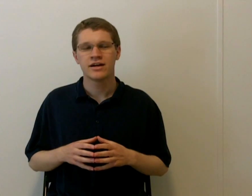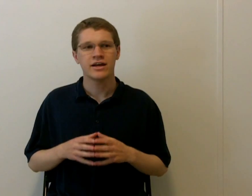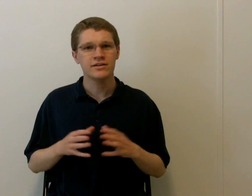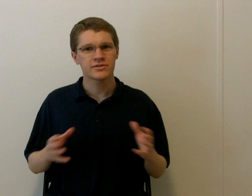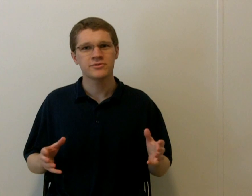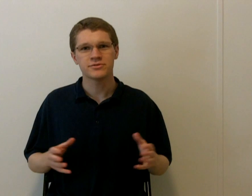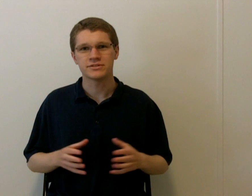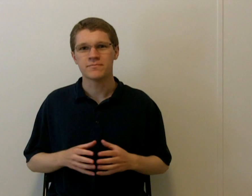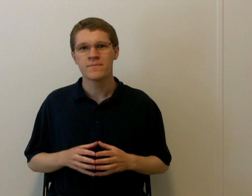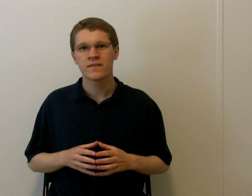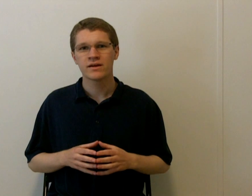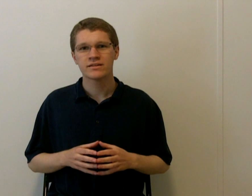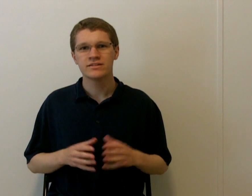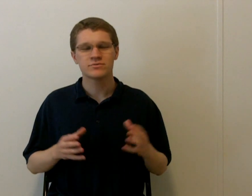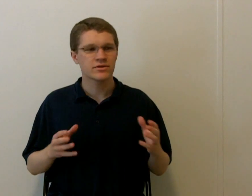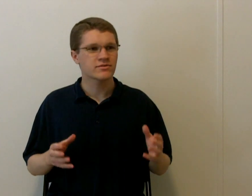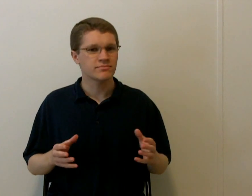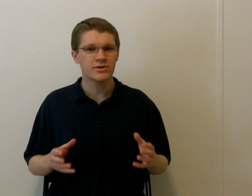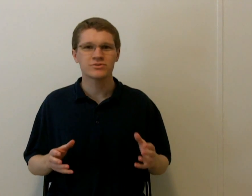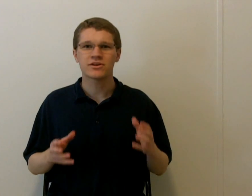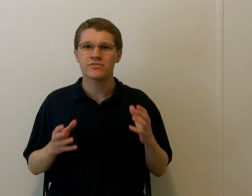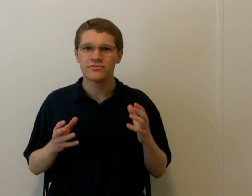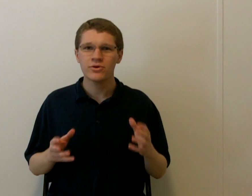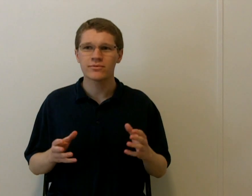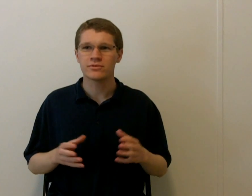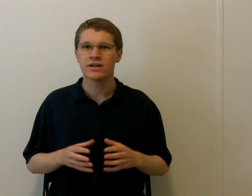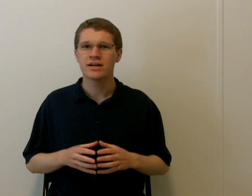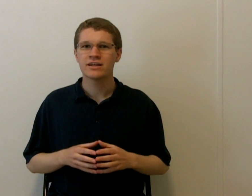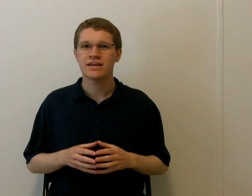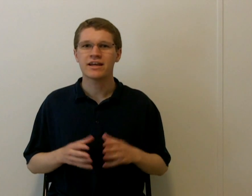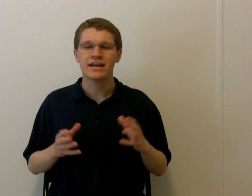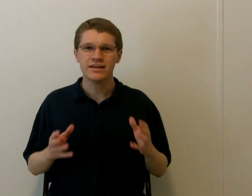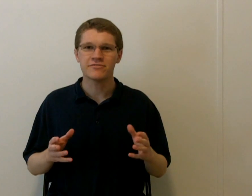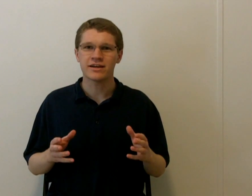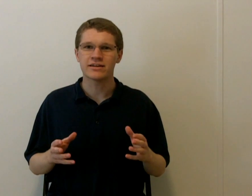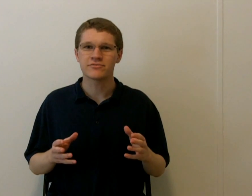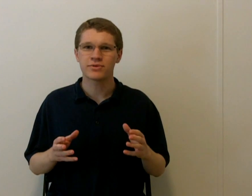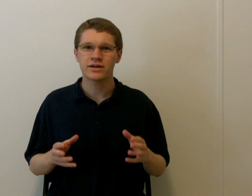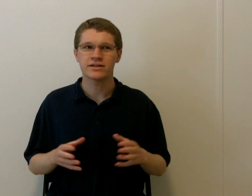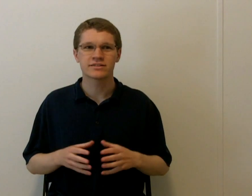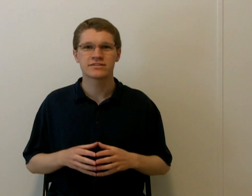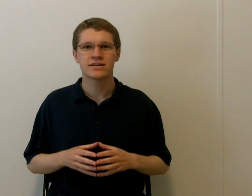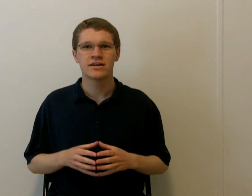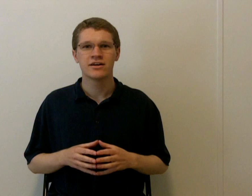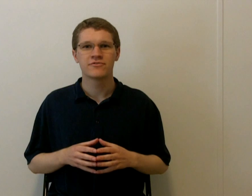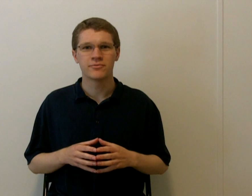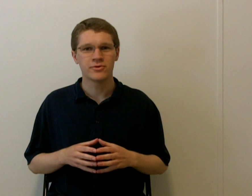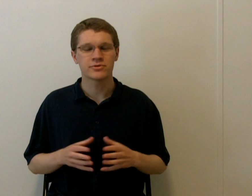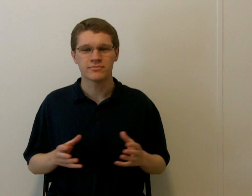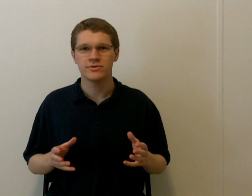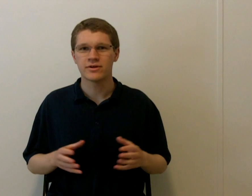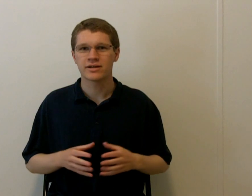In conclusion, this is one of the most affordable yet innovative products for mobile computing.